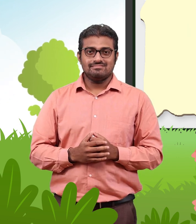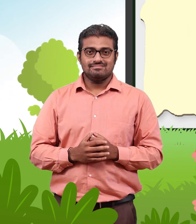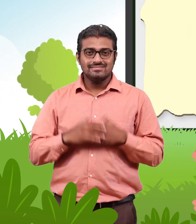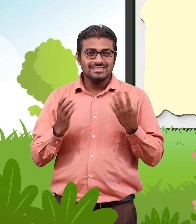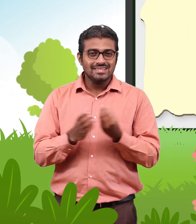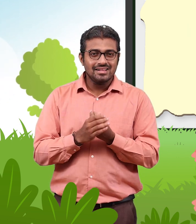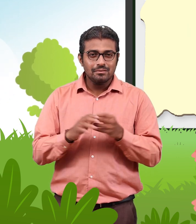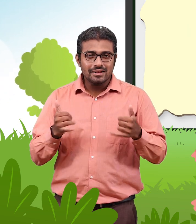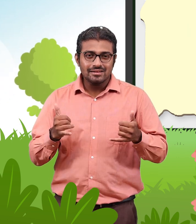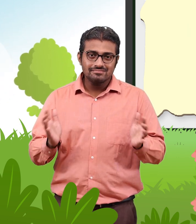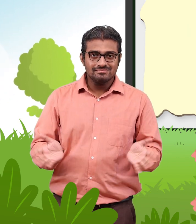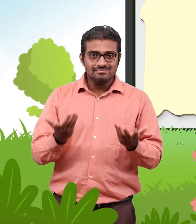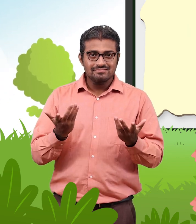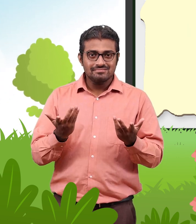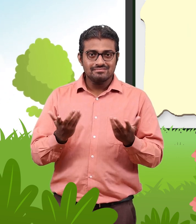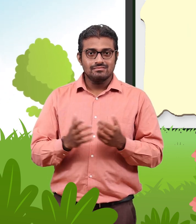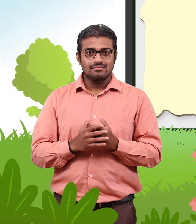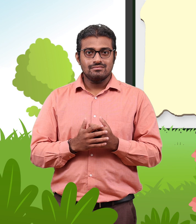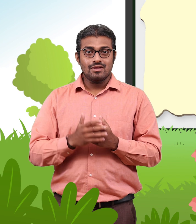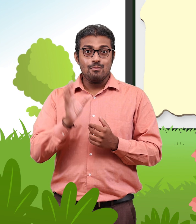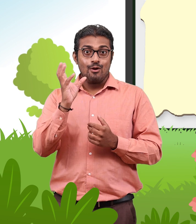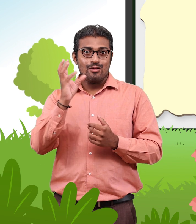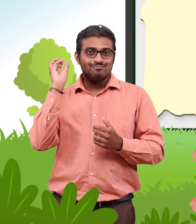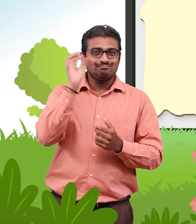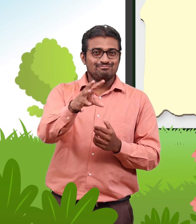Let us play. Throw the ball